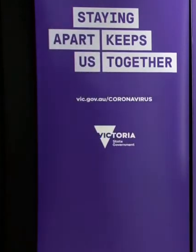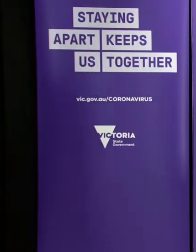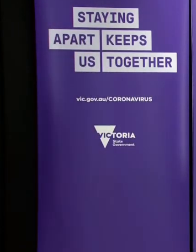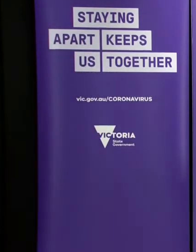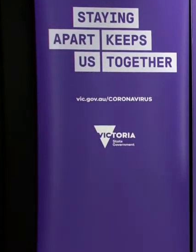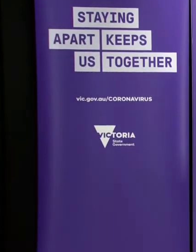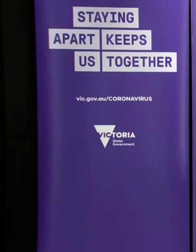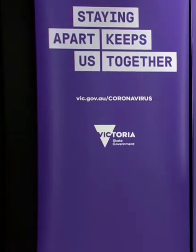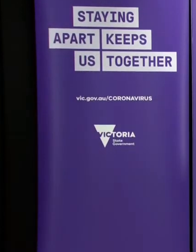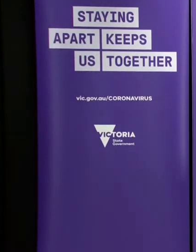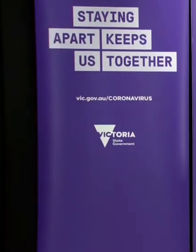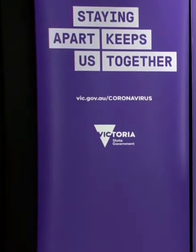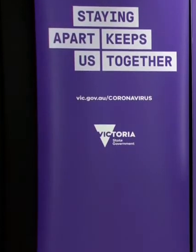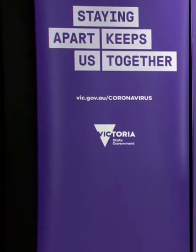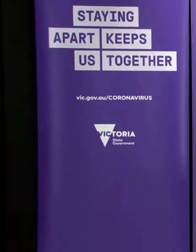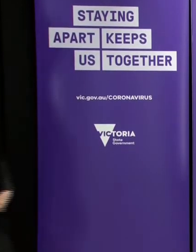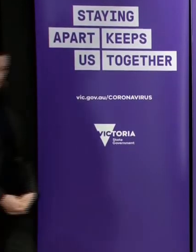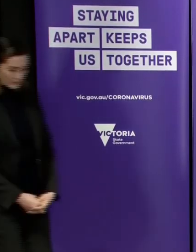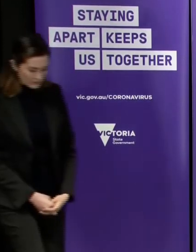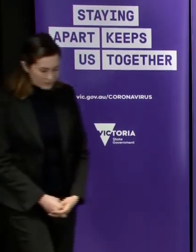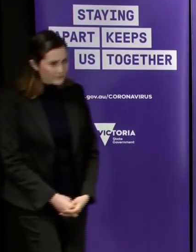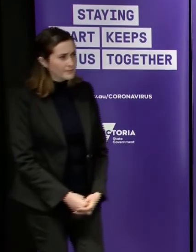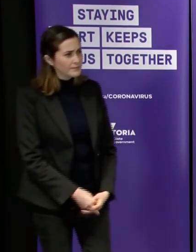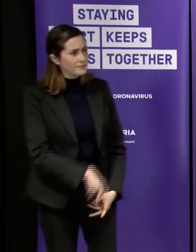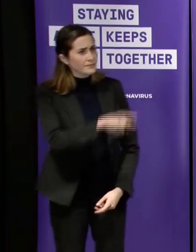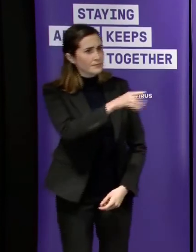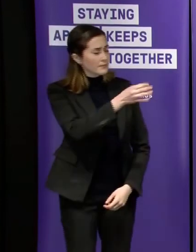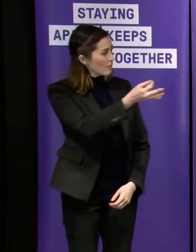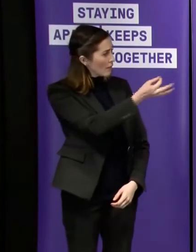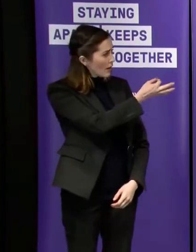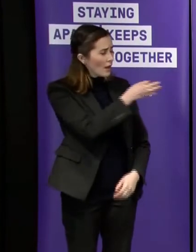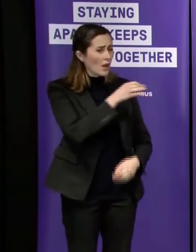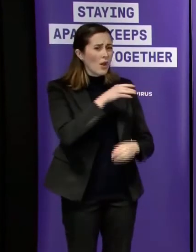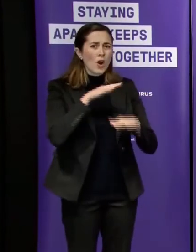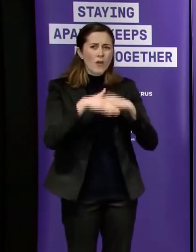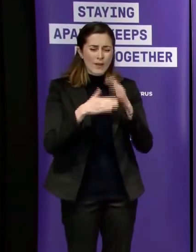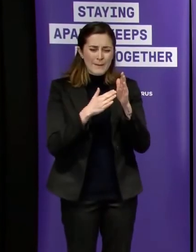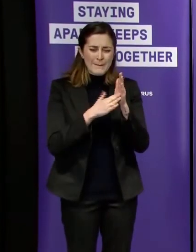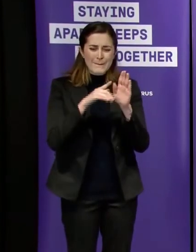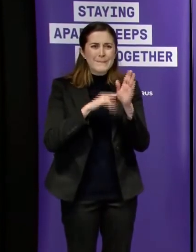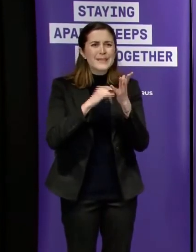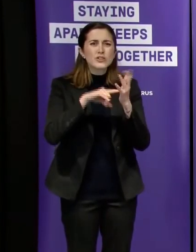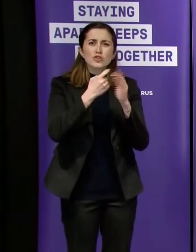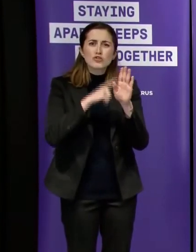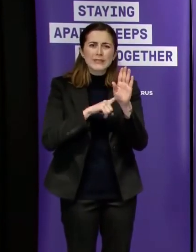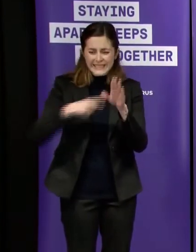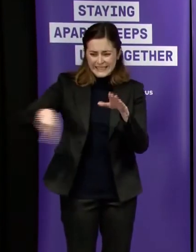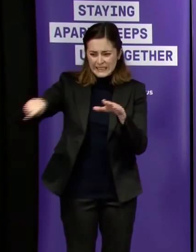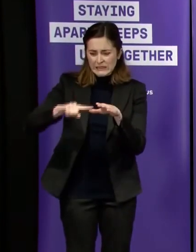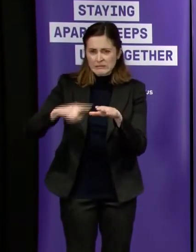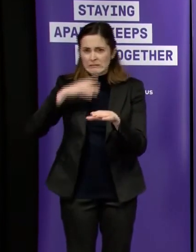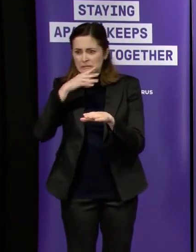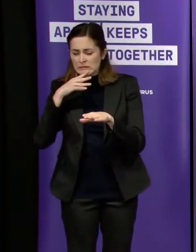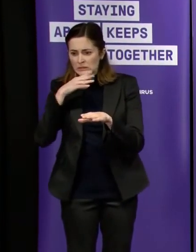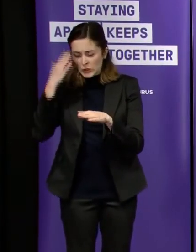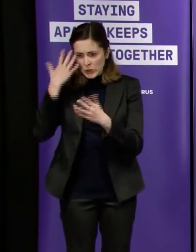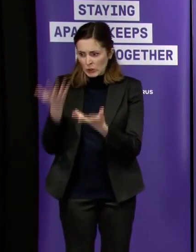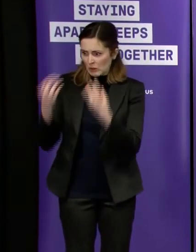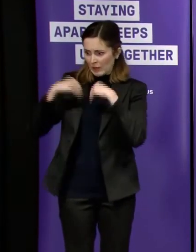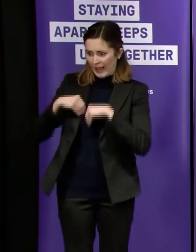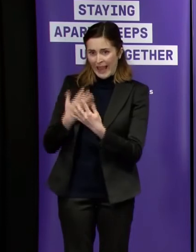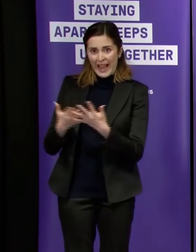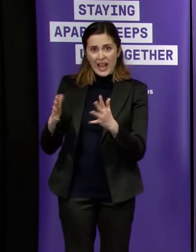concerned that that number is not going down look it probably it goes up and down um i think that uh